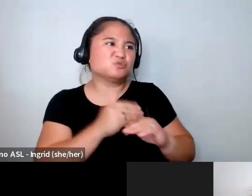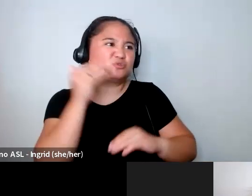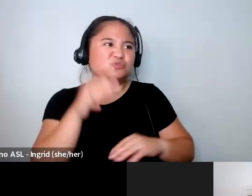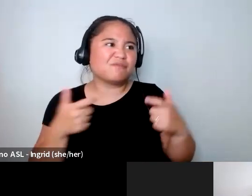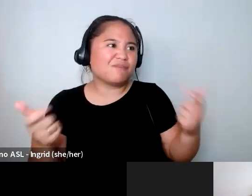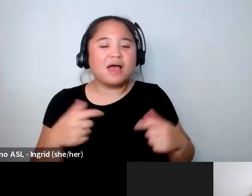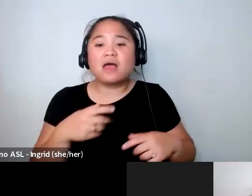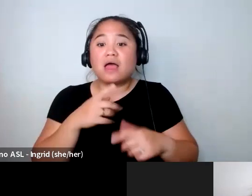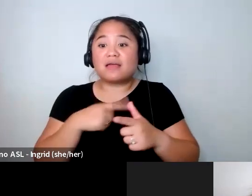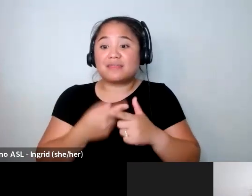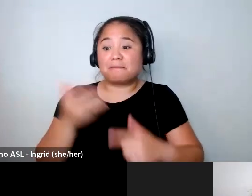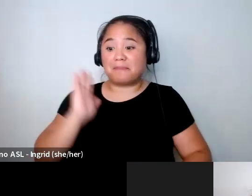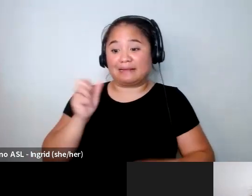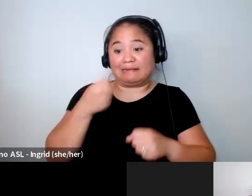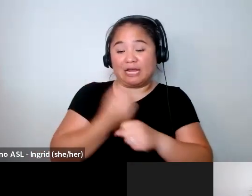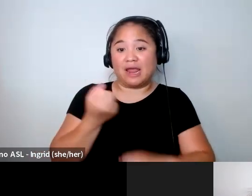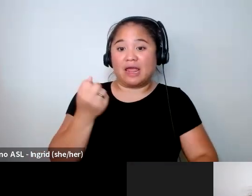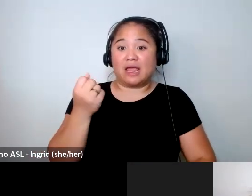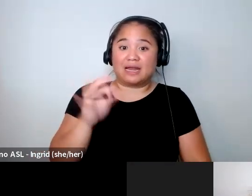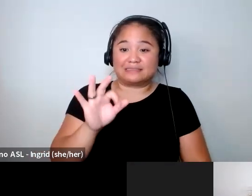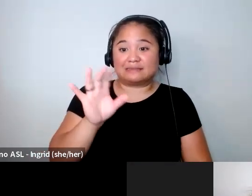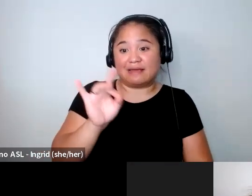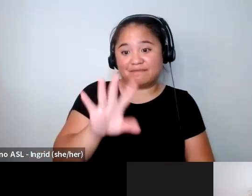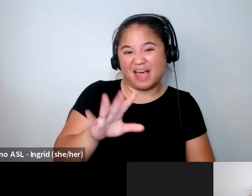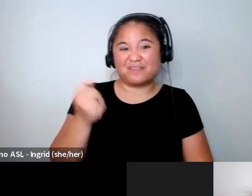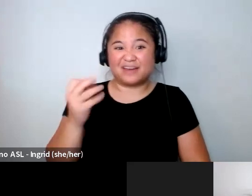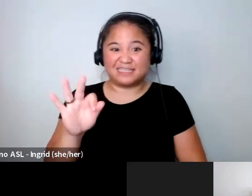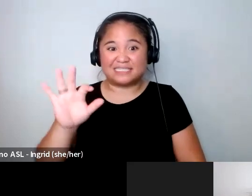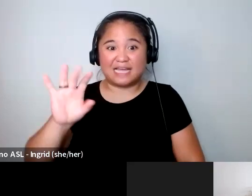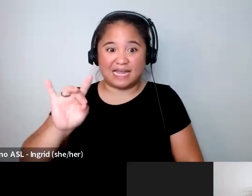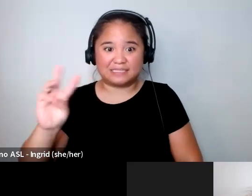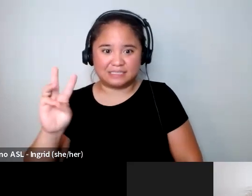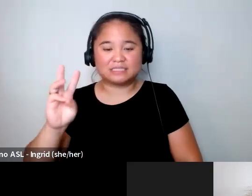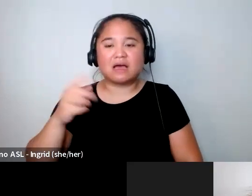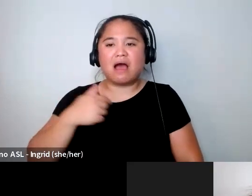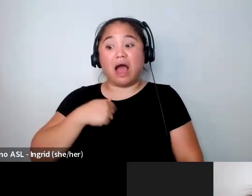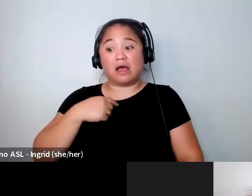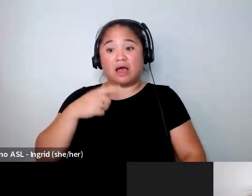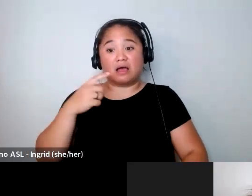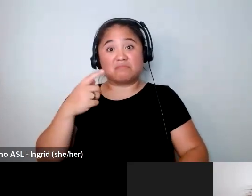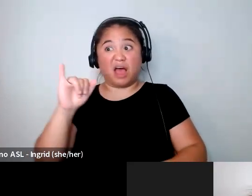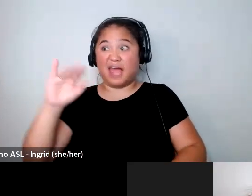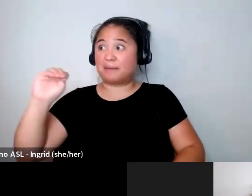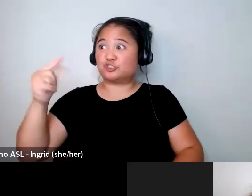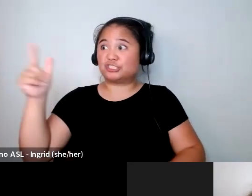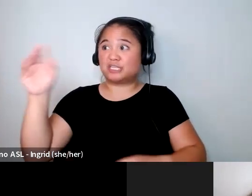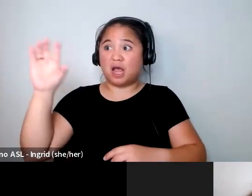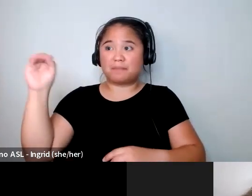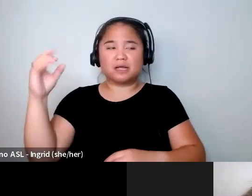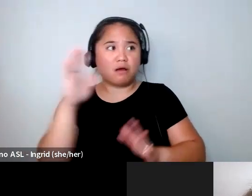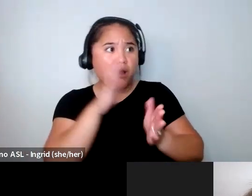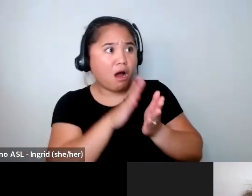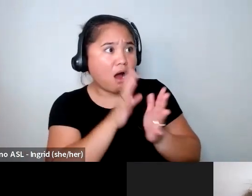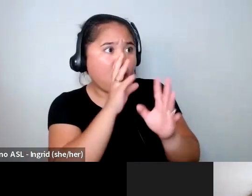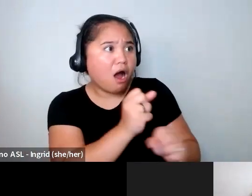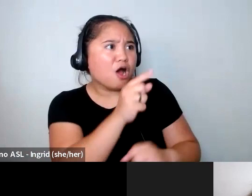85 86 uh you know it was actually IMG models who were interested in me and they were like oh you have the face